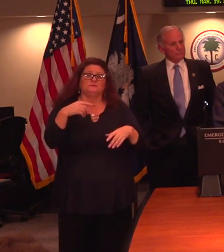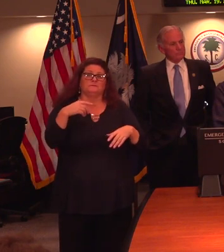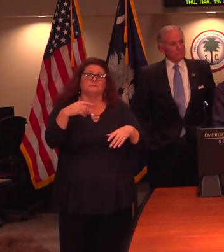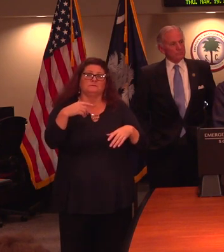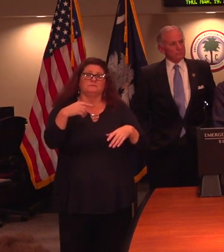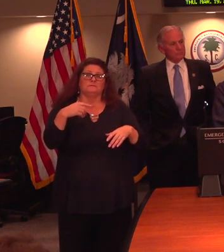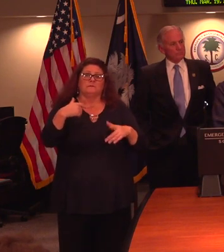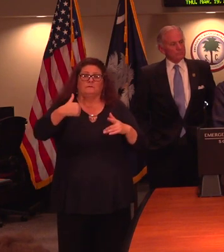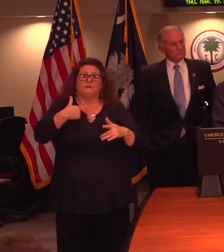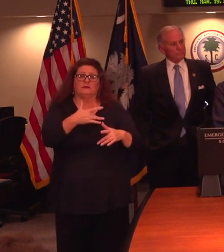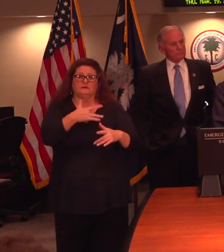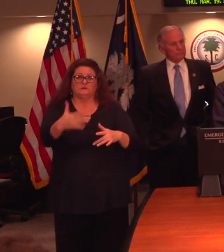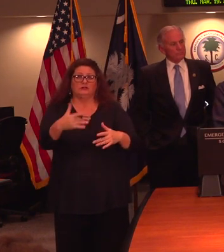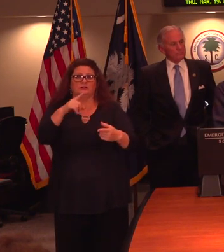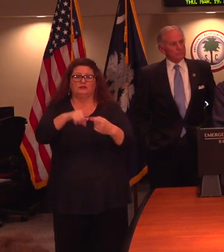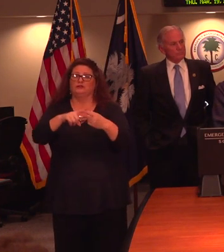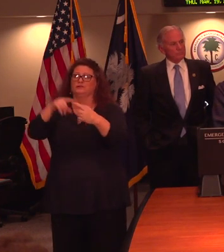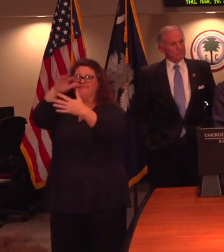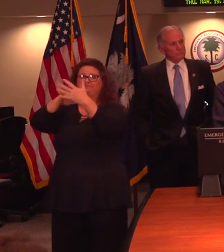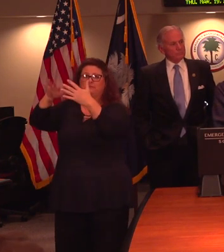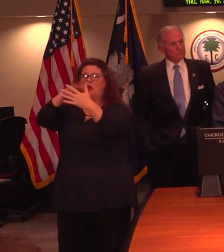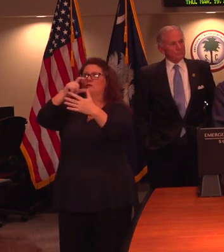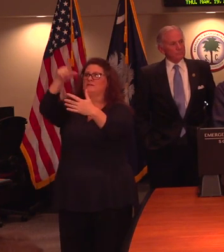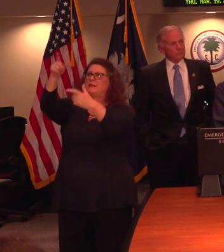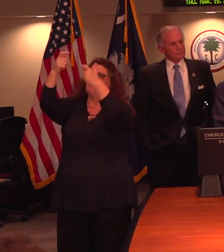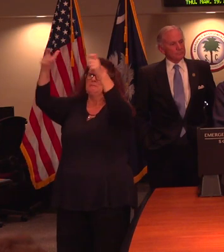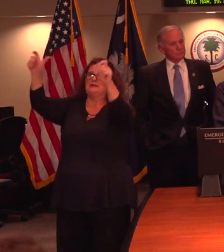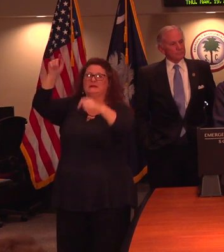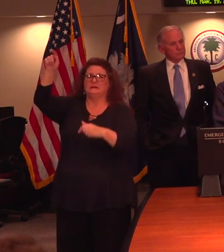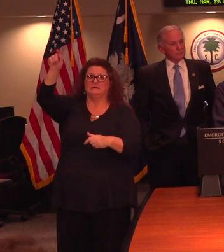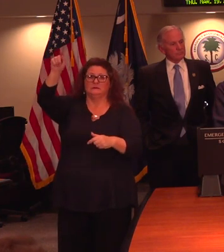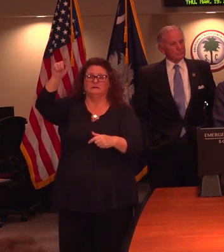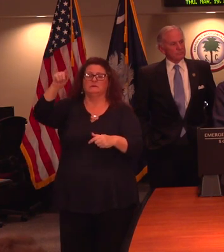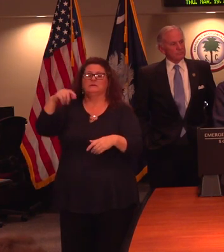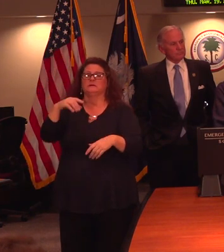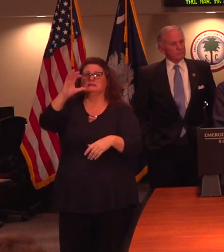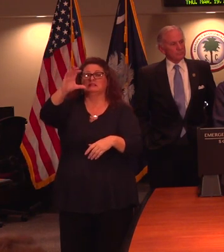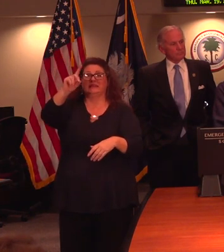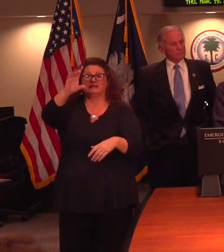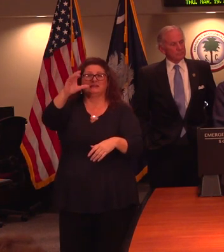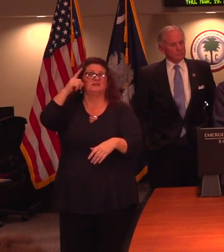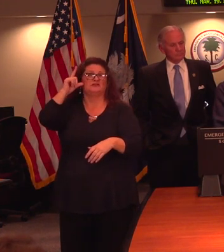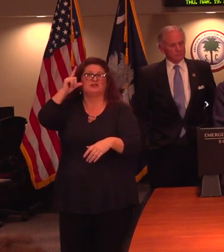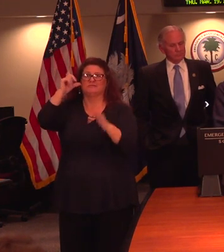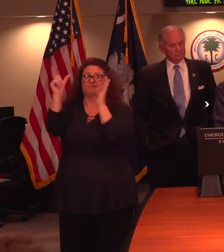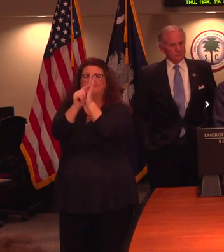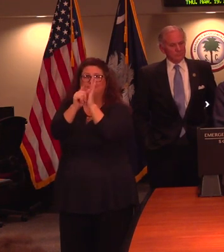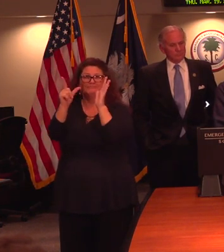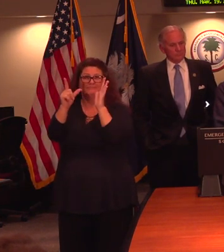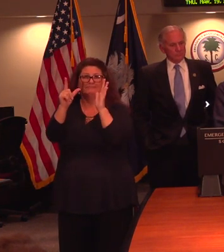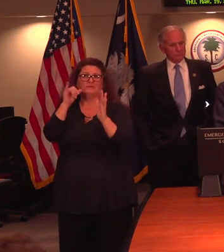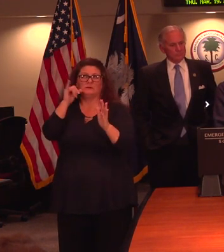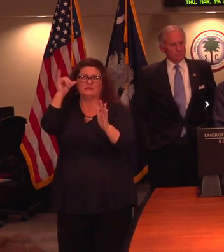larger case studies. And what we know is that actually the CDC just published a paper on this, I